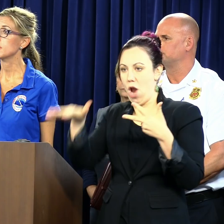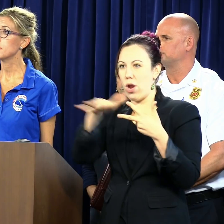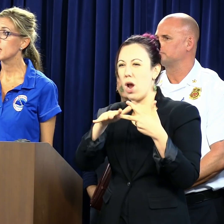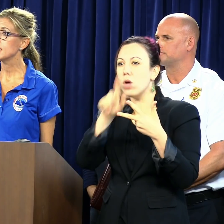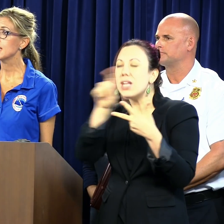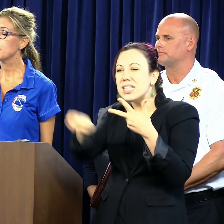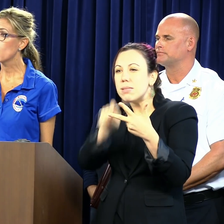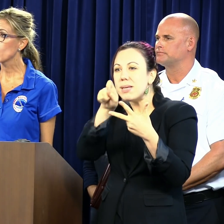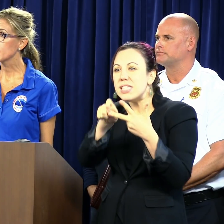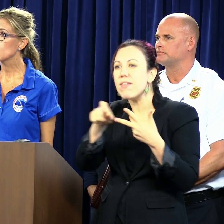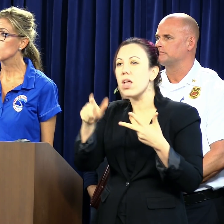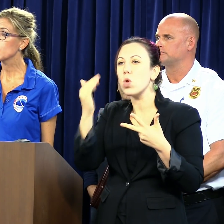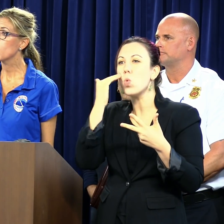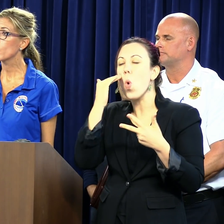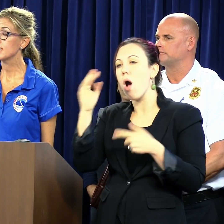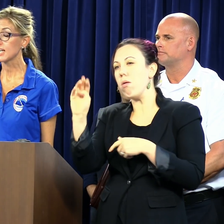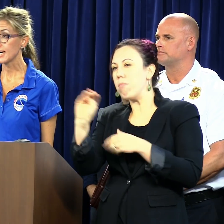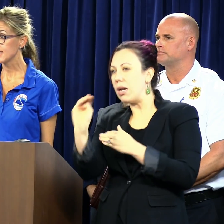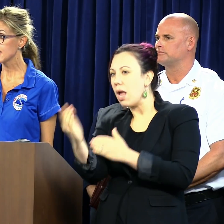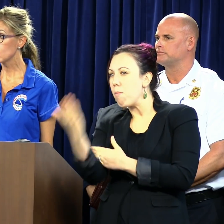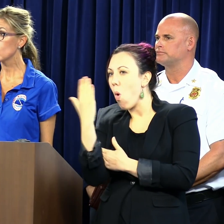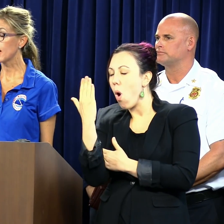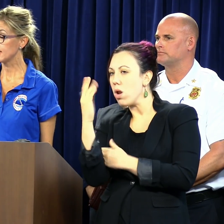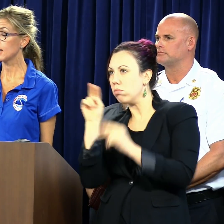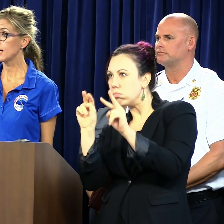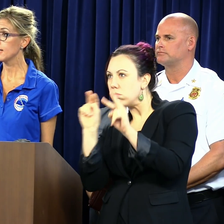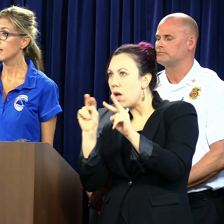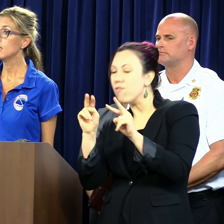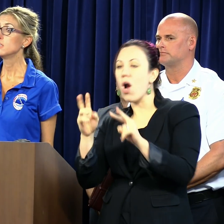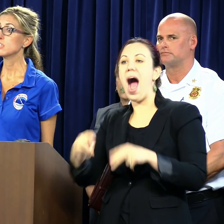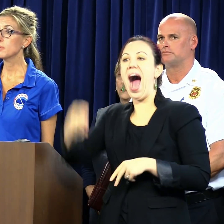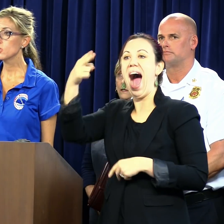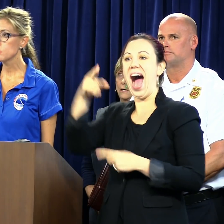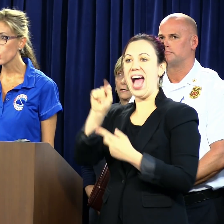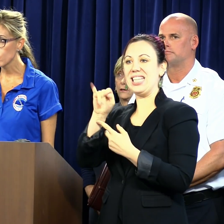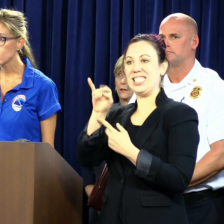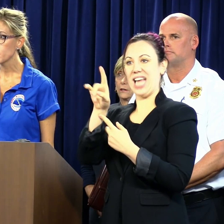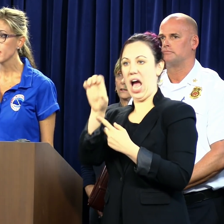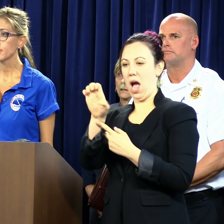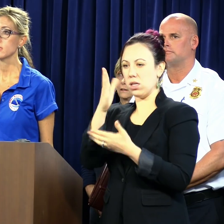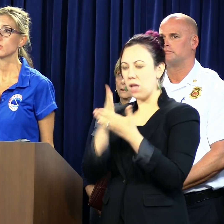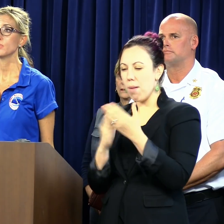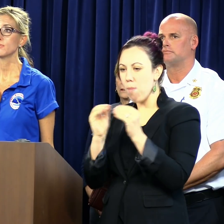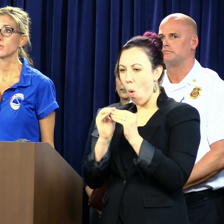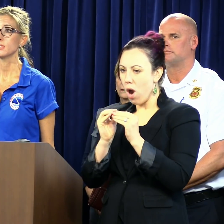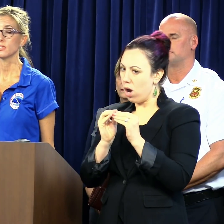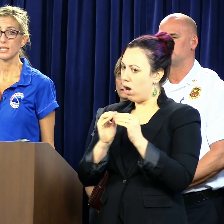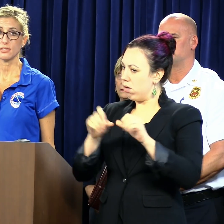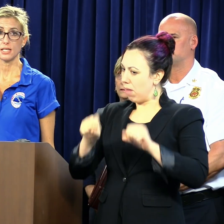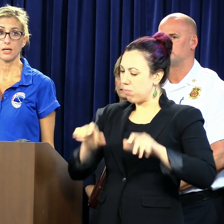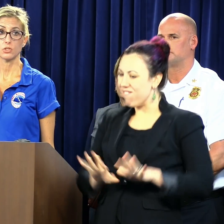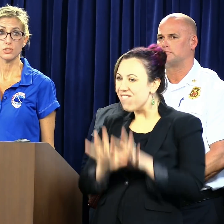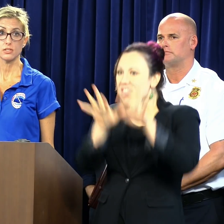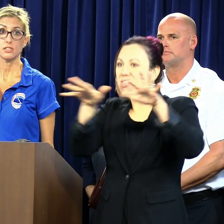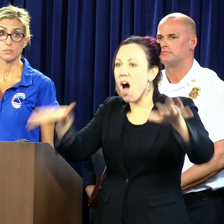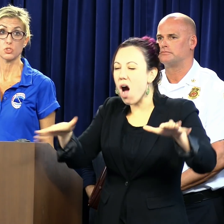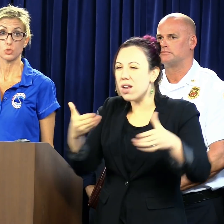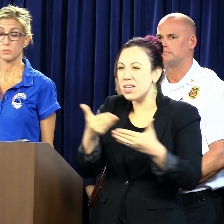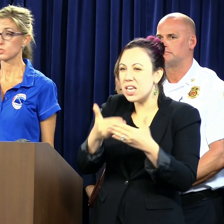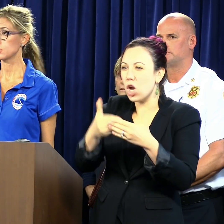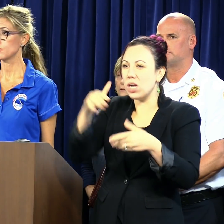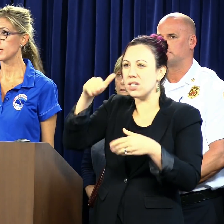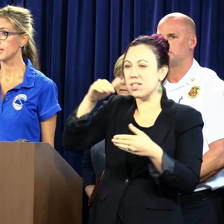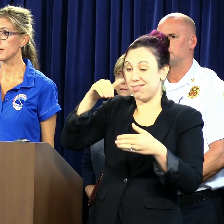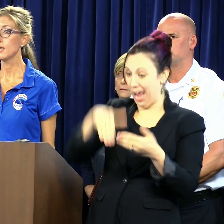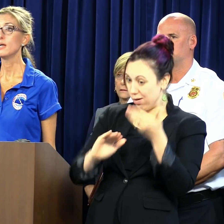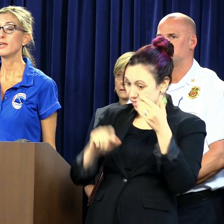we get around the Monday morning, early morning tide cycle, high tide, some of those more vulnerable areas in the river near downtown could see some